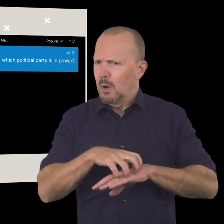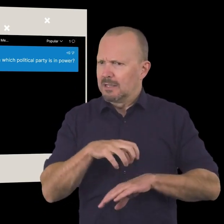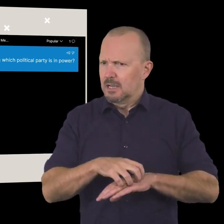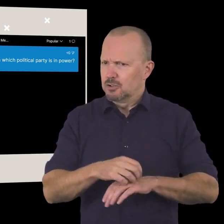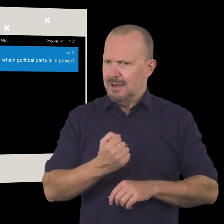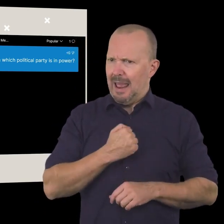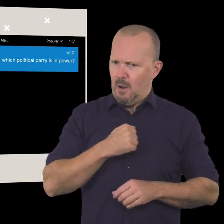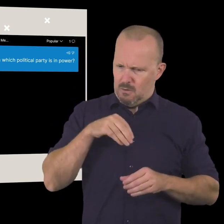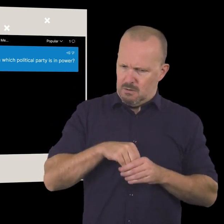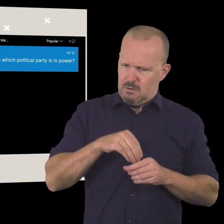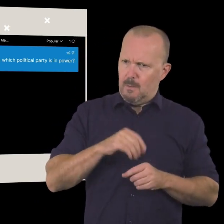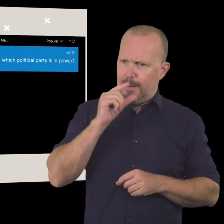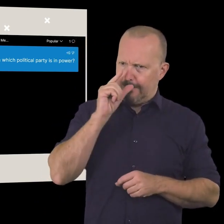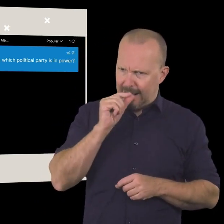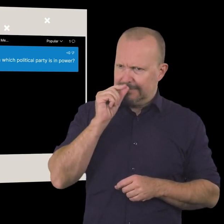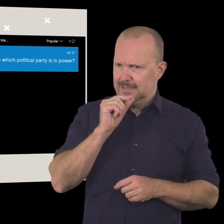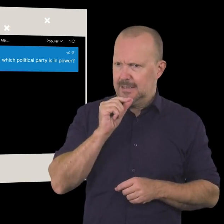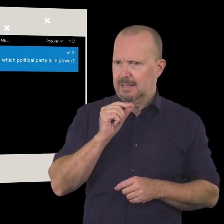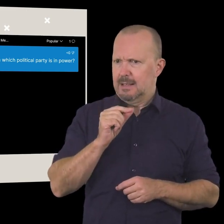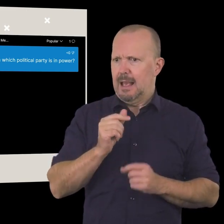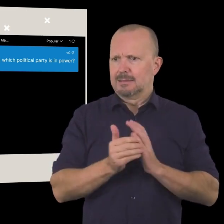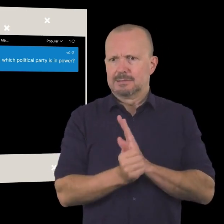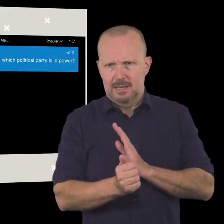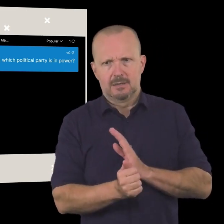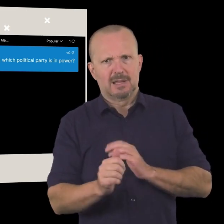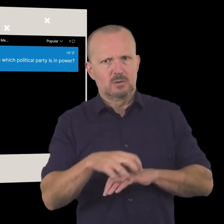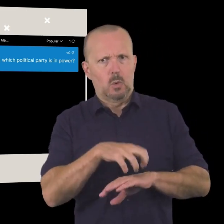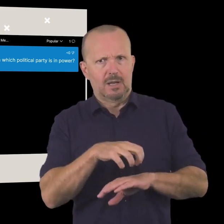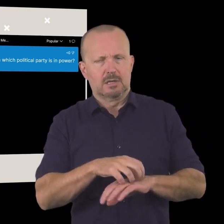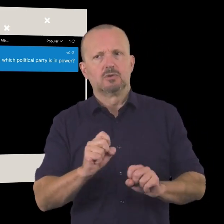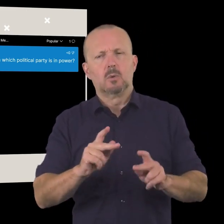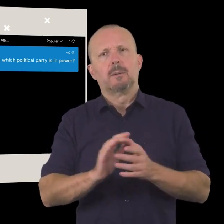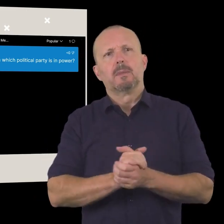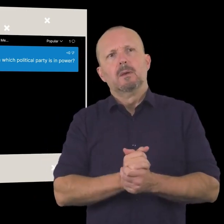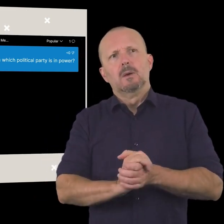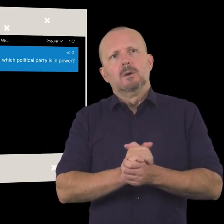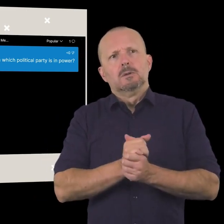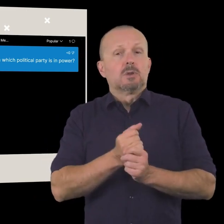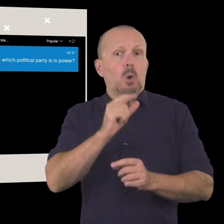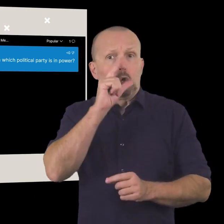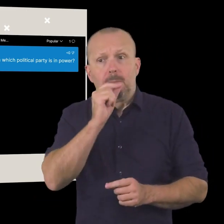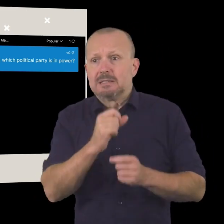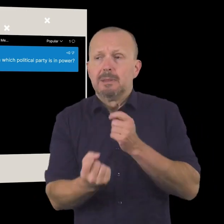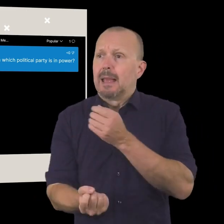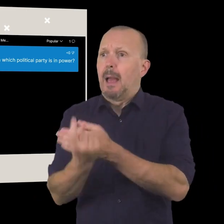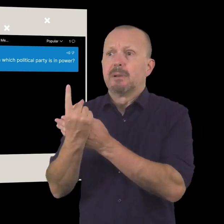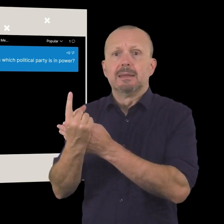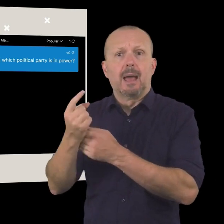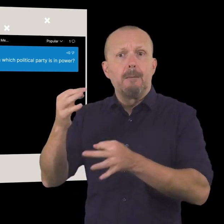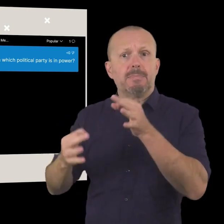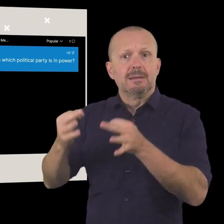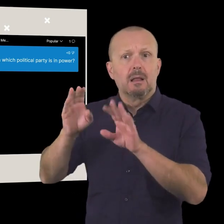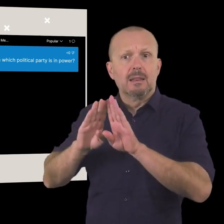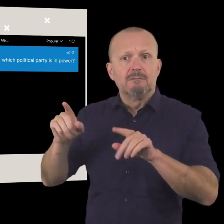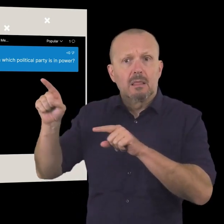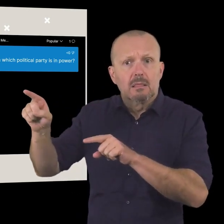on you as an organization and what capacity and what skills that you have as an organization so there could be things that happen at a